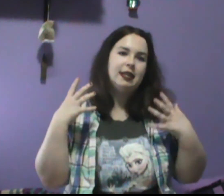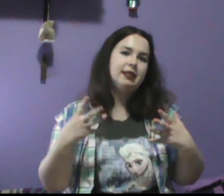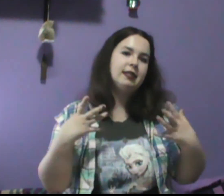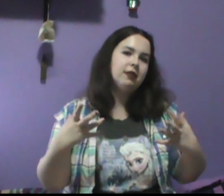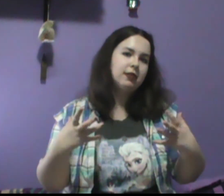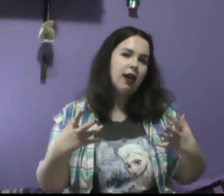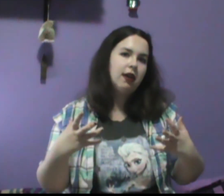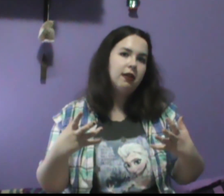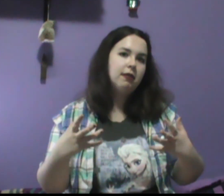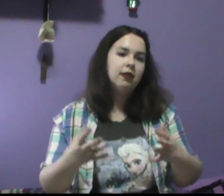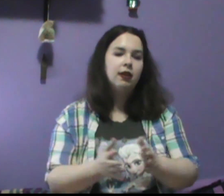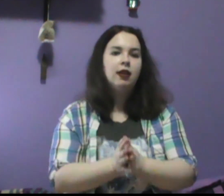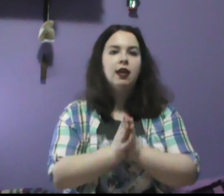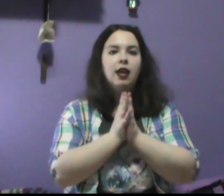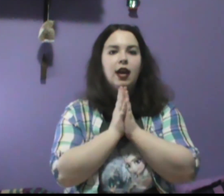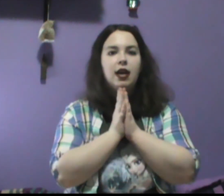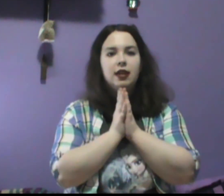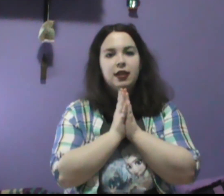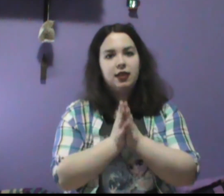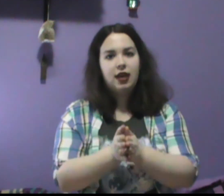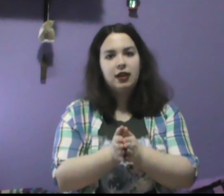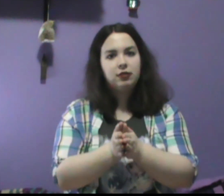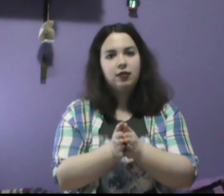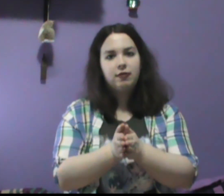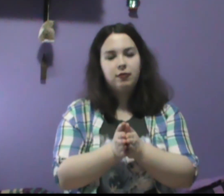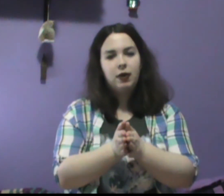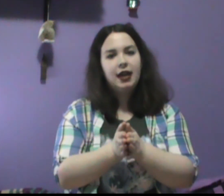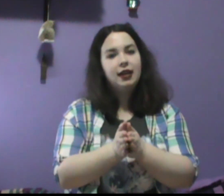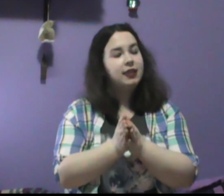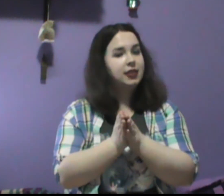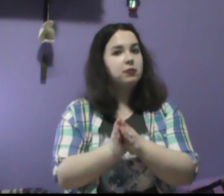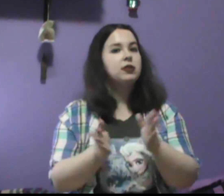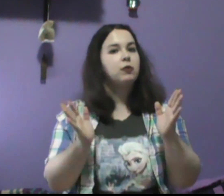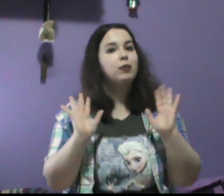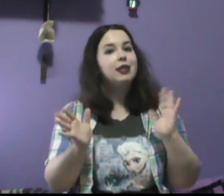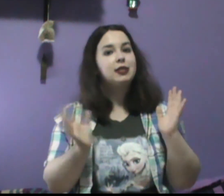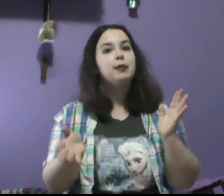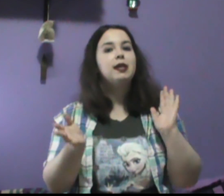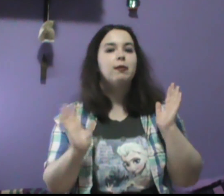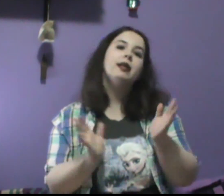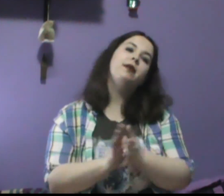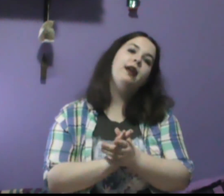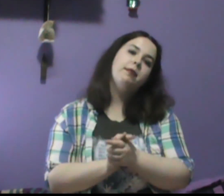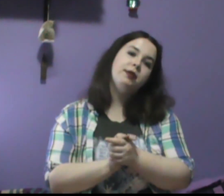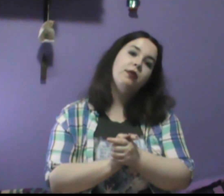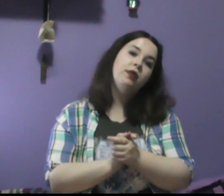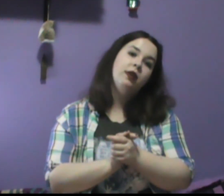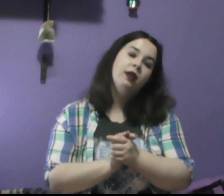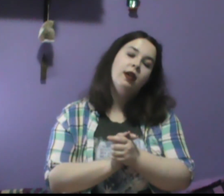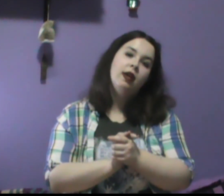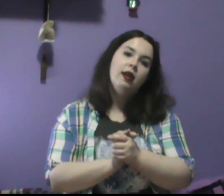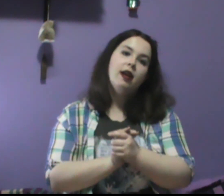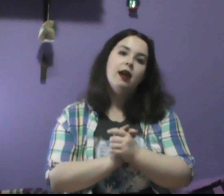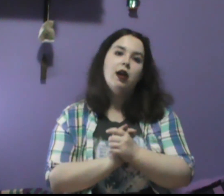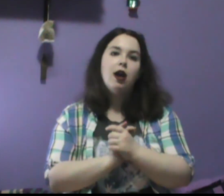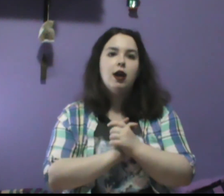his sister's gone. And in that sort of way, this was a really sweet and a really great episode. Uh,